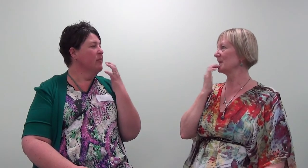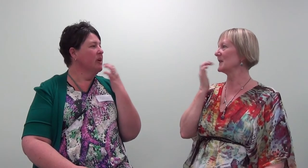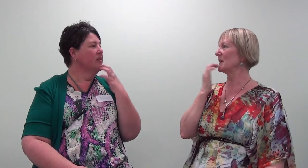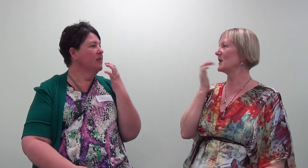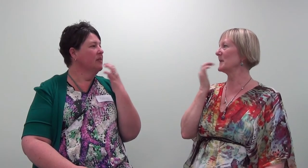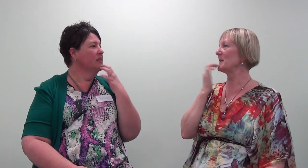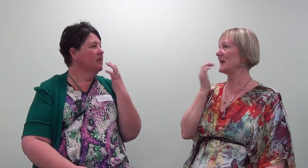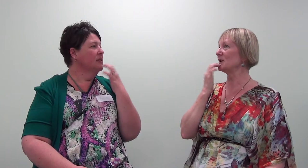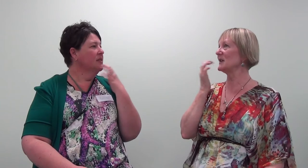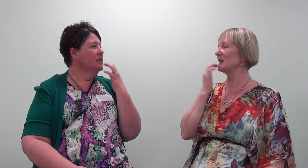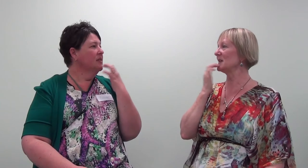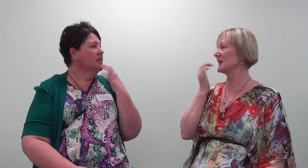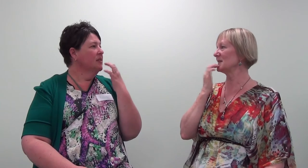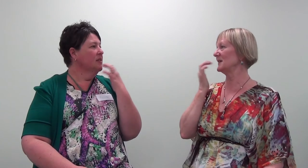That I'm imagining and guessing.